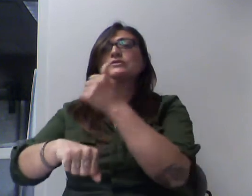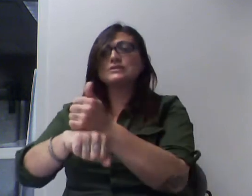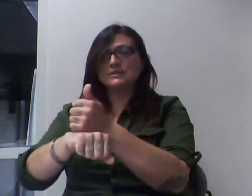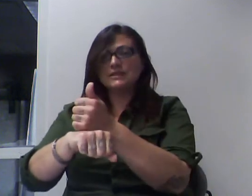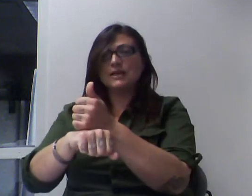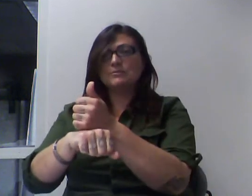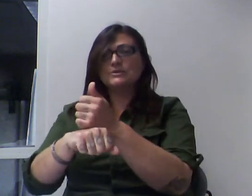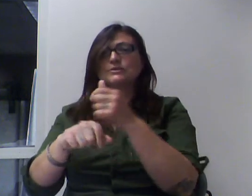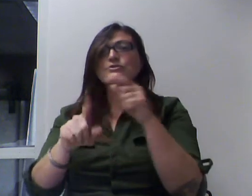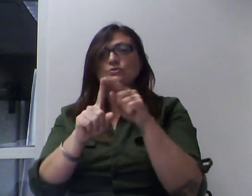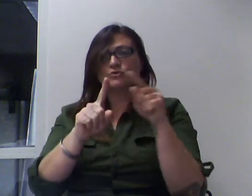squares.